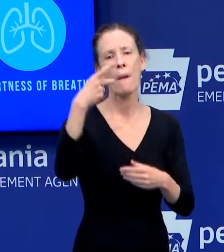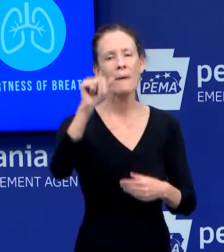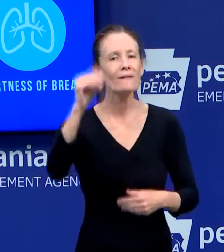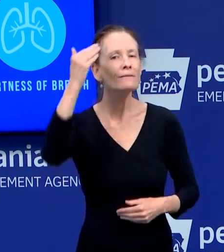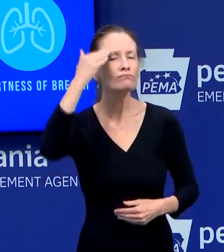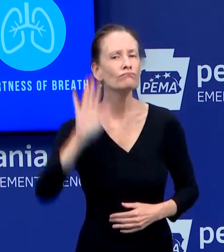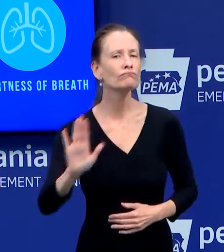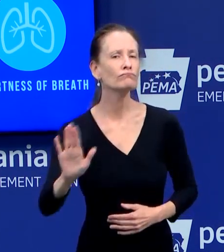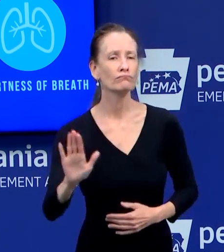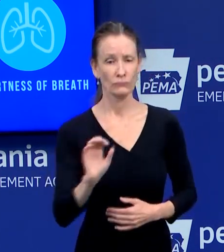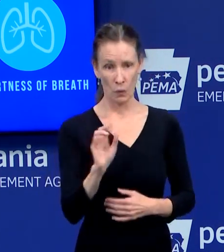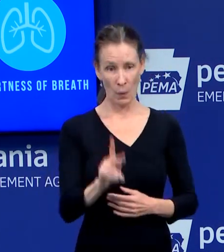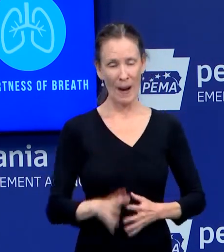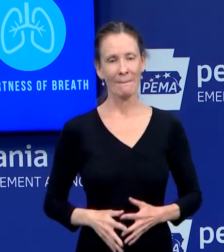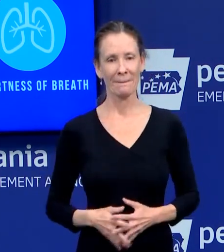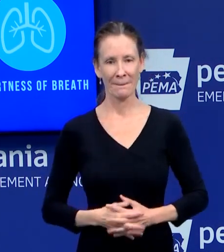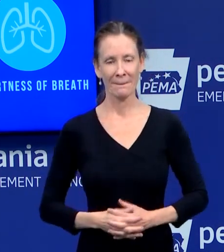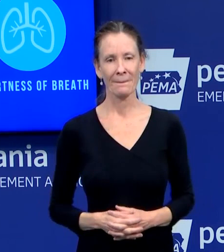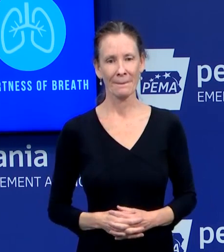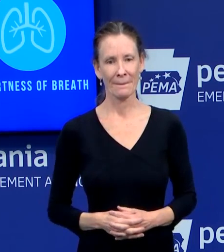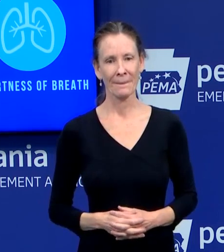Thank you. Now I'm available for questions.